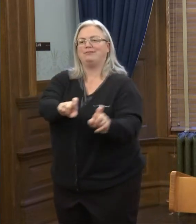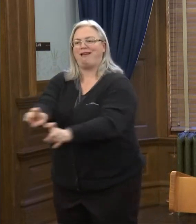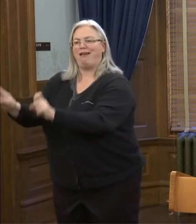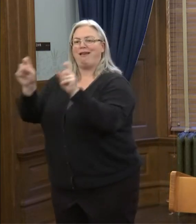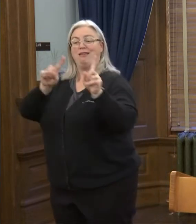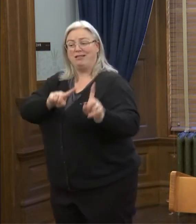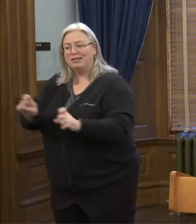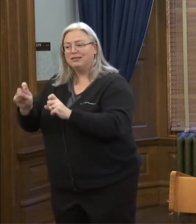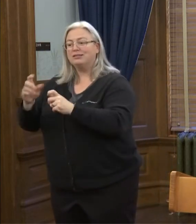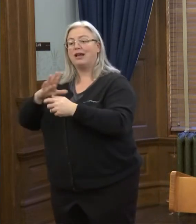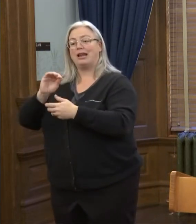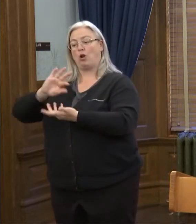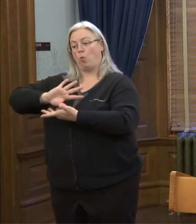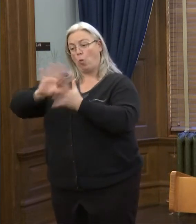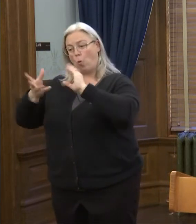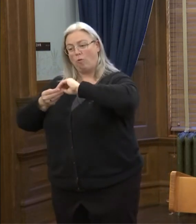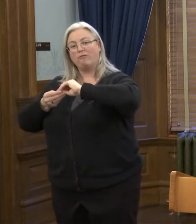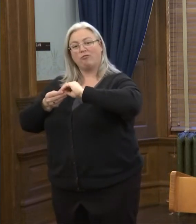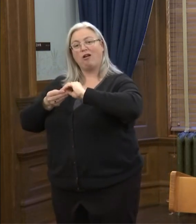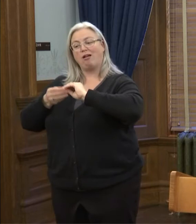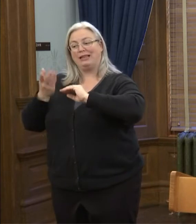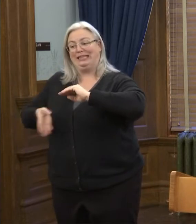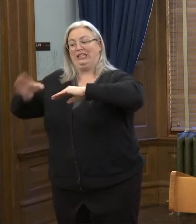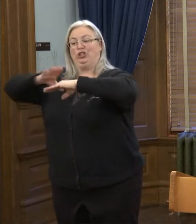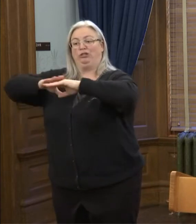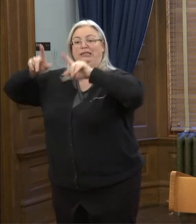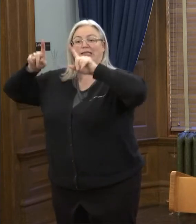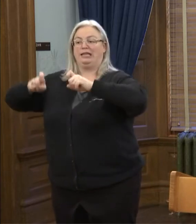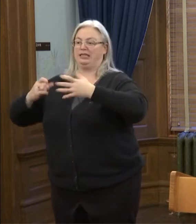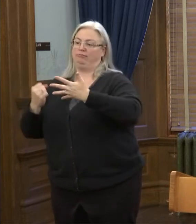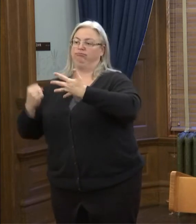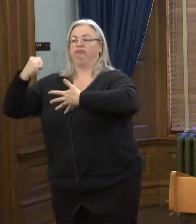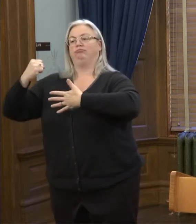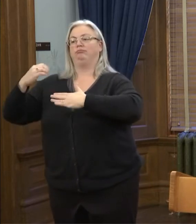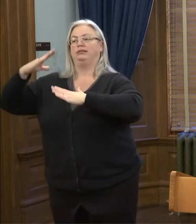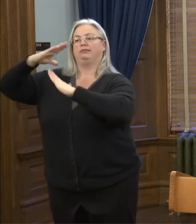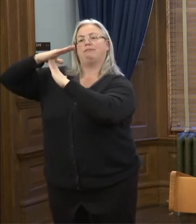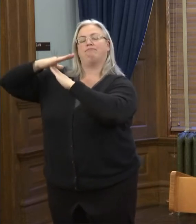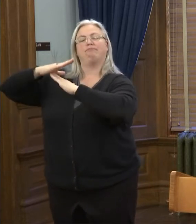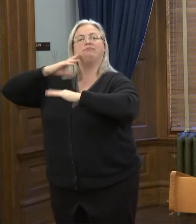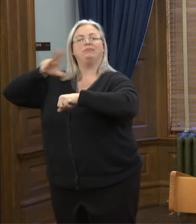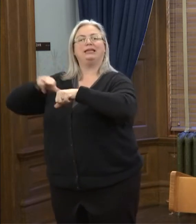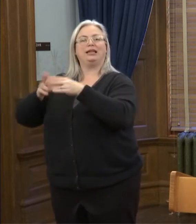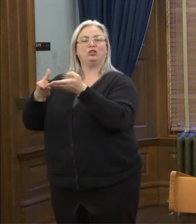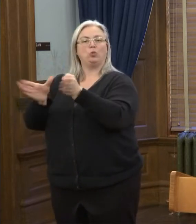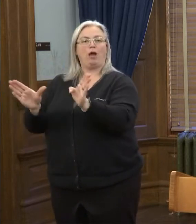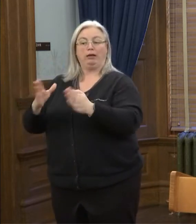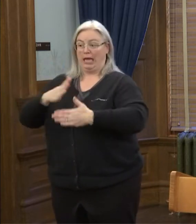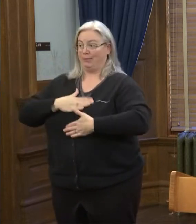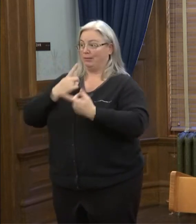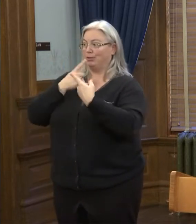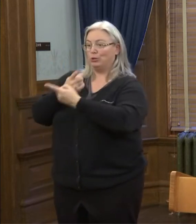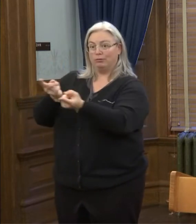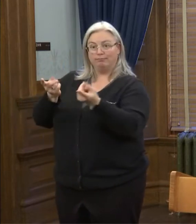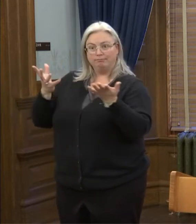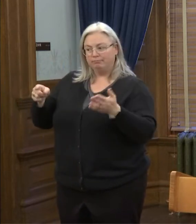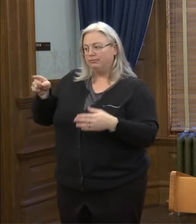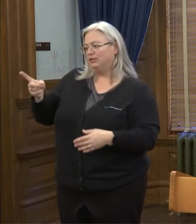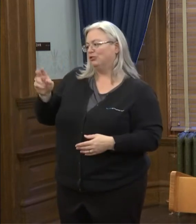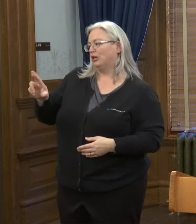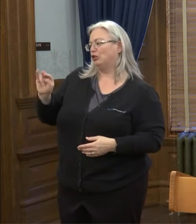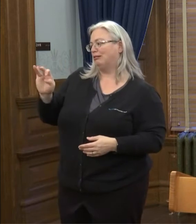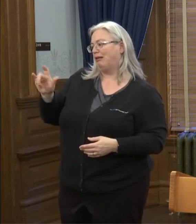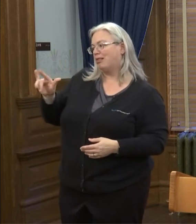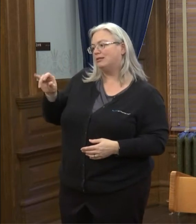and bring our overall increase in testing to the top tier nationwide. I'm glad to announce that Dr.